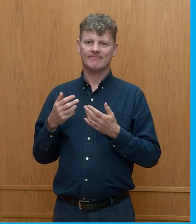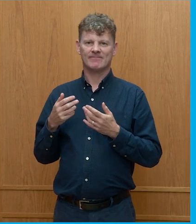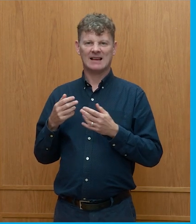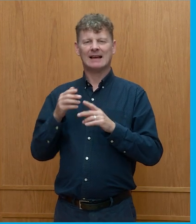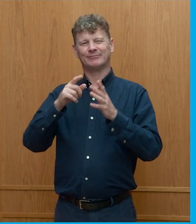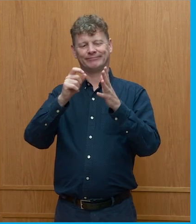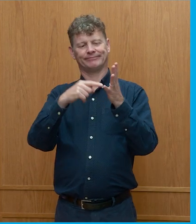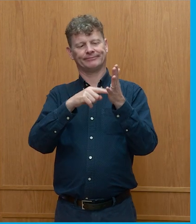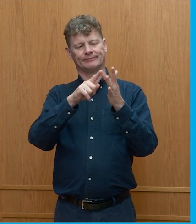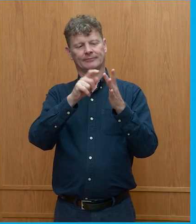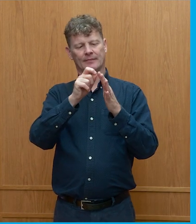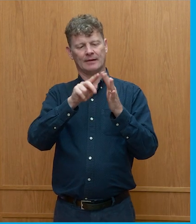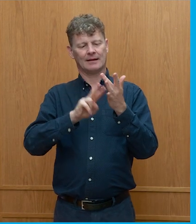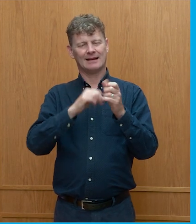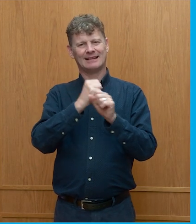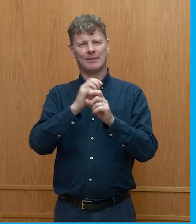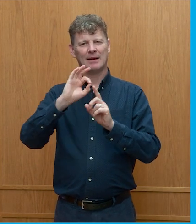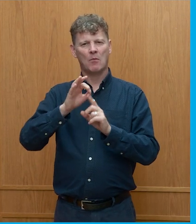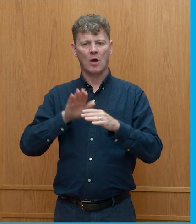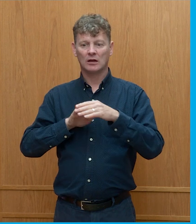points and that optimism?